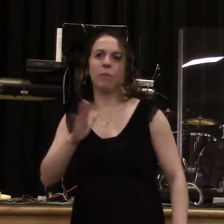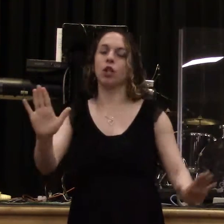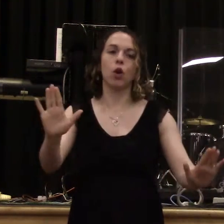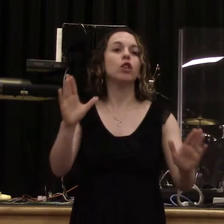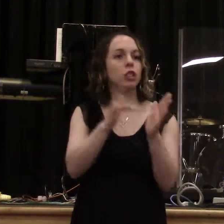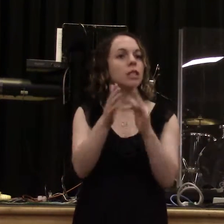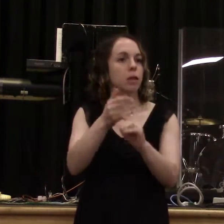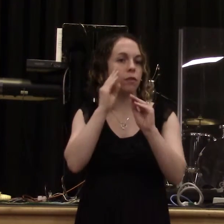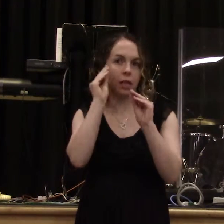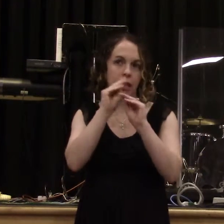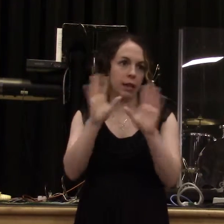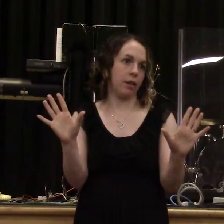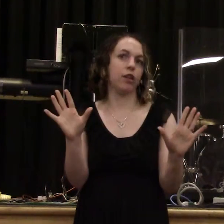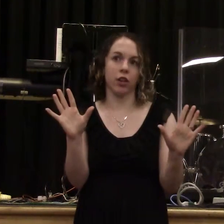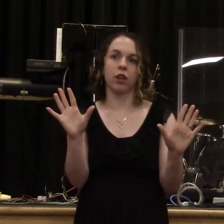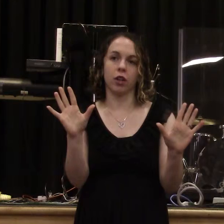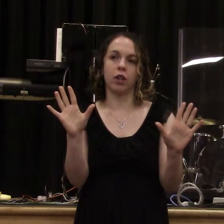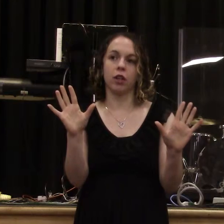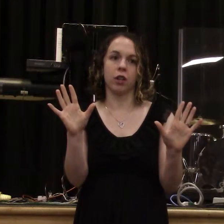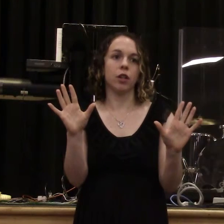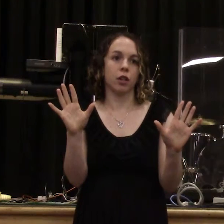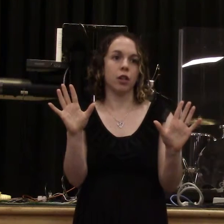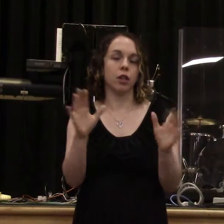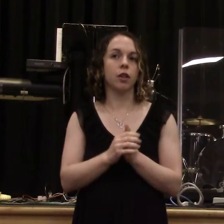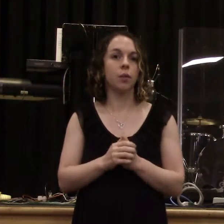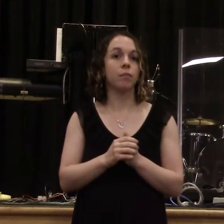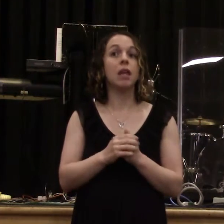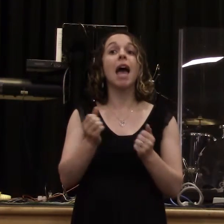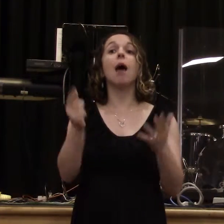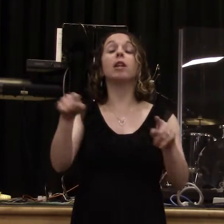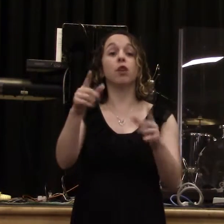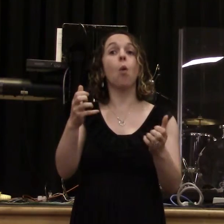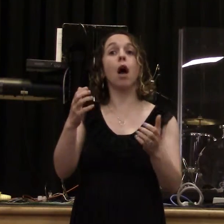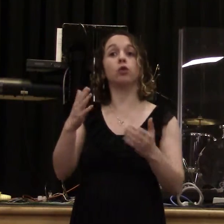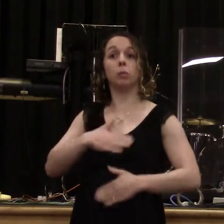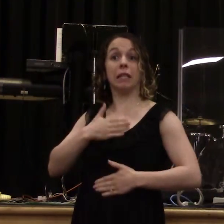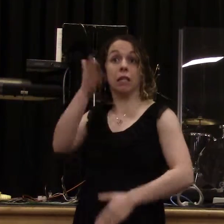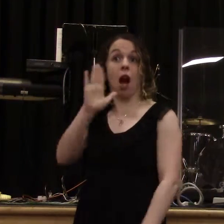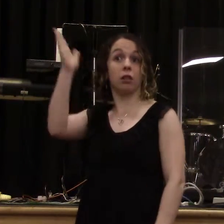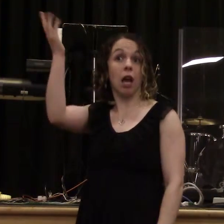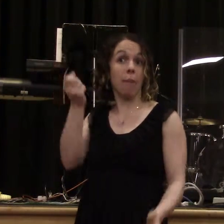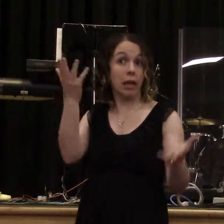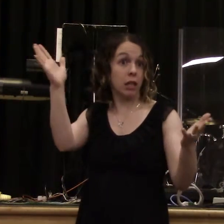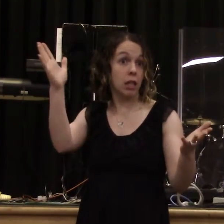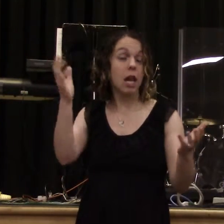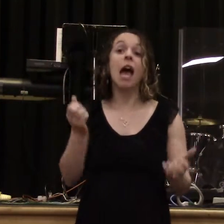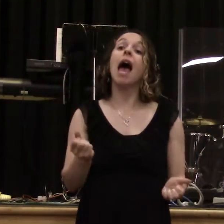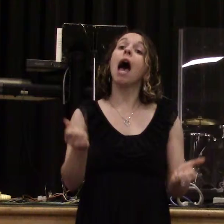approves and what he disapproves. Now, how many people want to do what God approves? And how many people don't want to do what he disapproves?